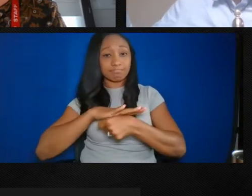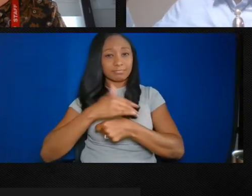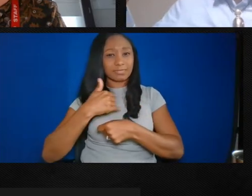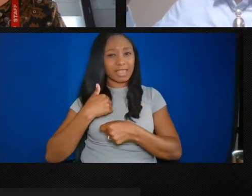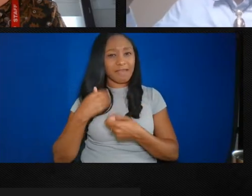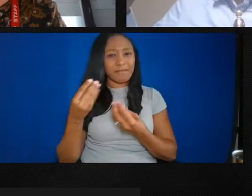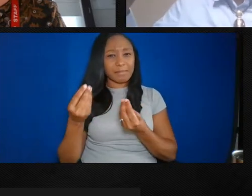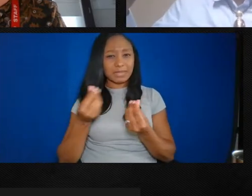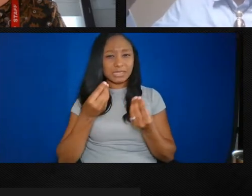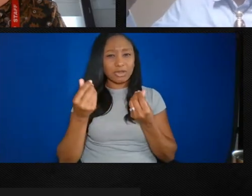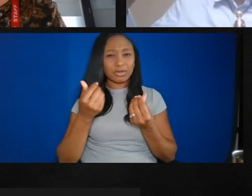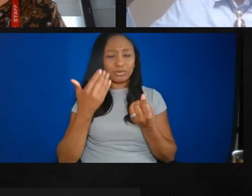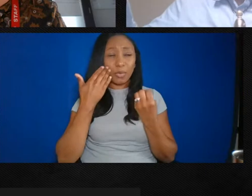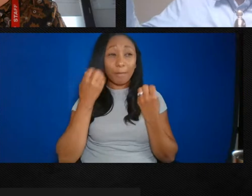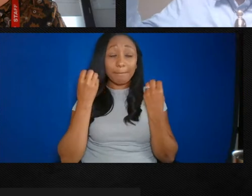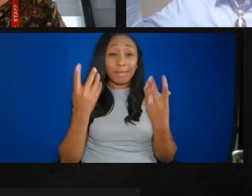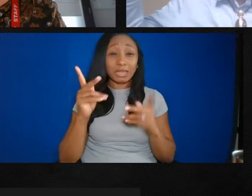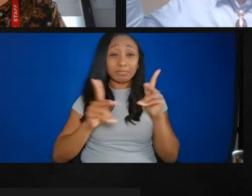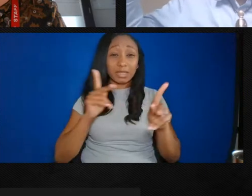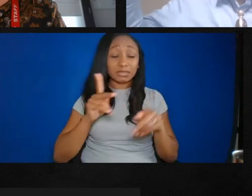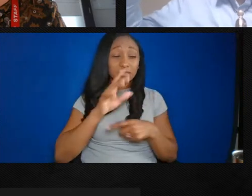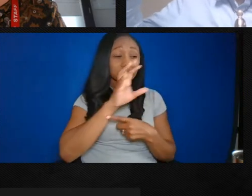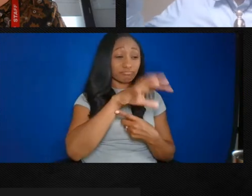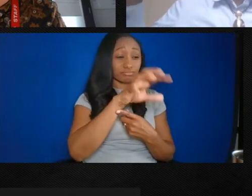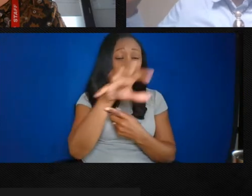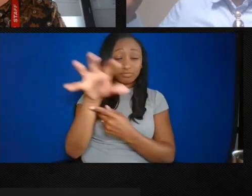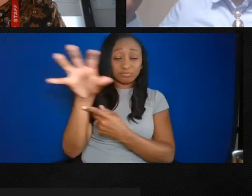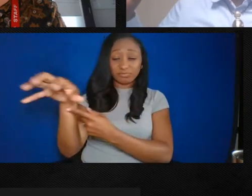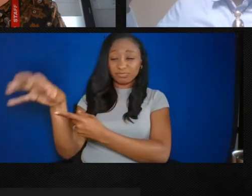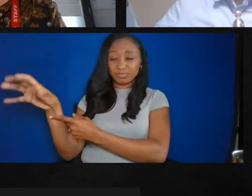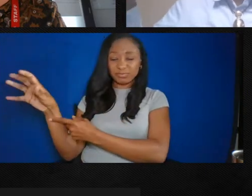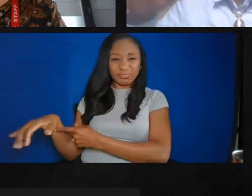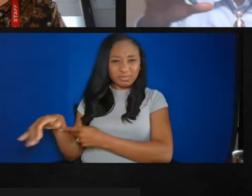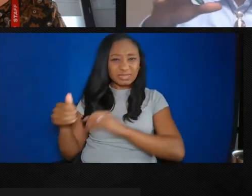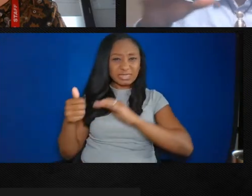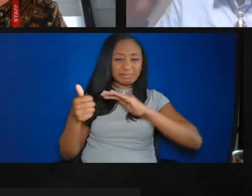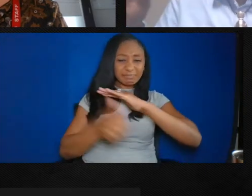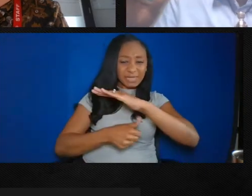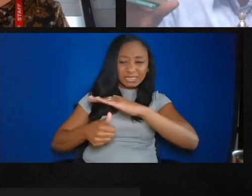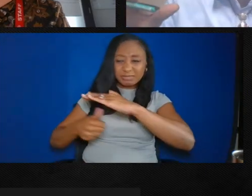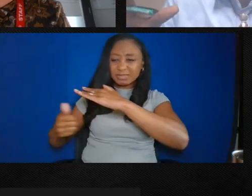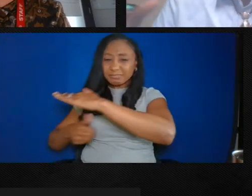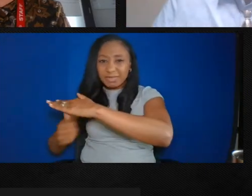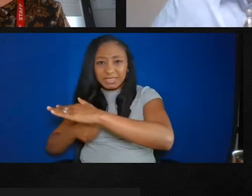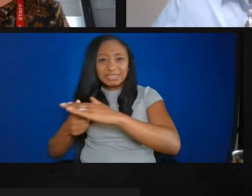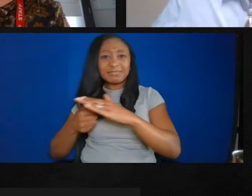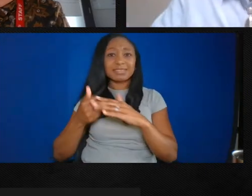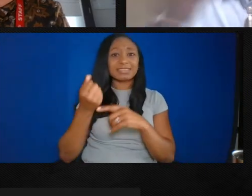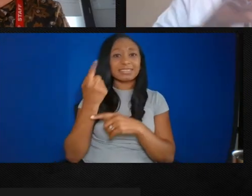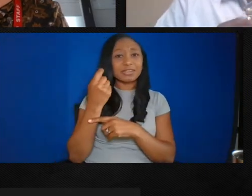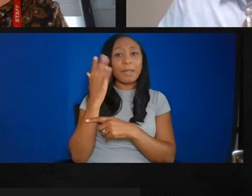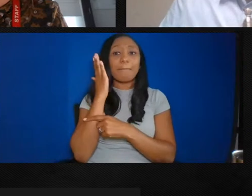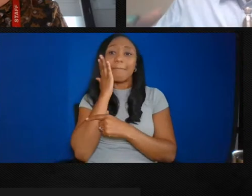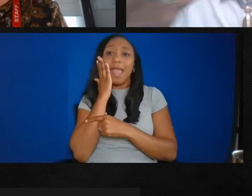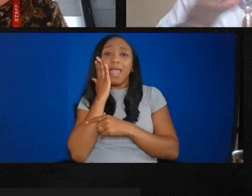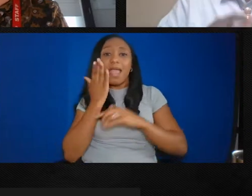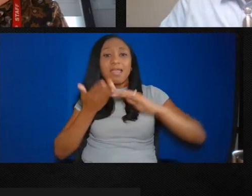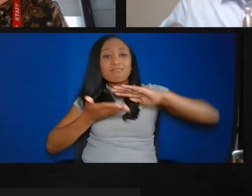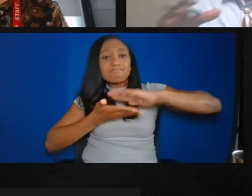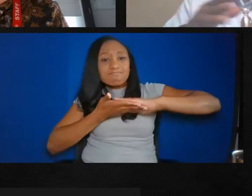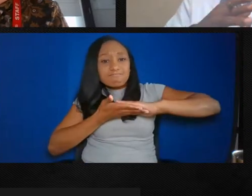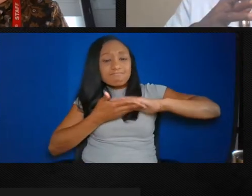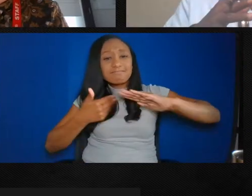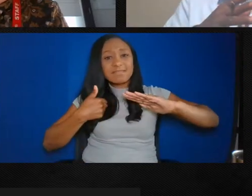-laws' house, the outlaws' house, under basements, in attics, between mattresses, and we began to